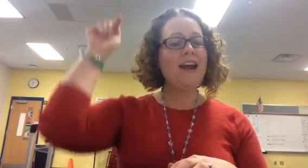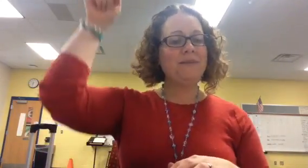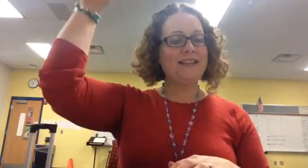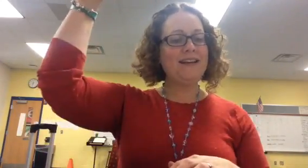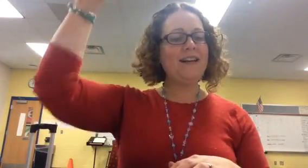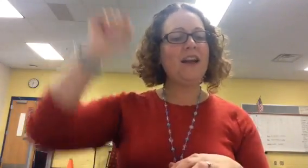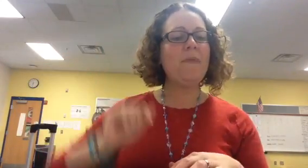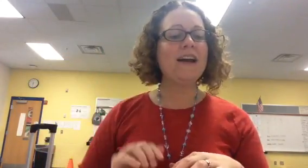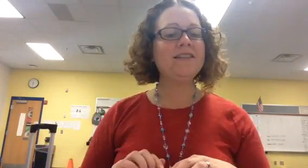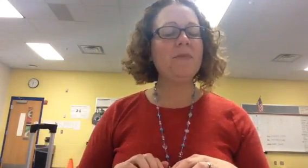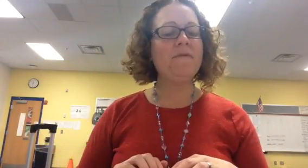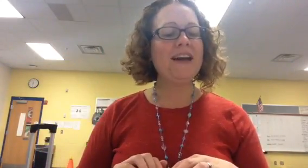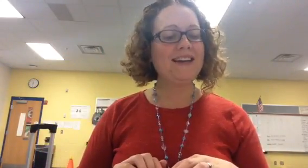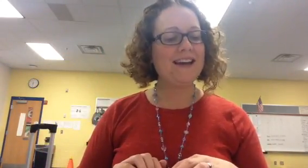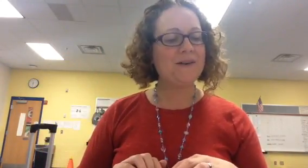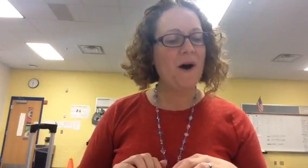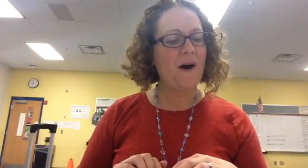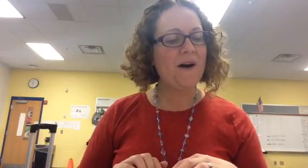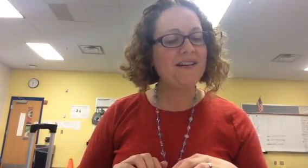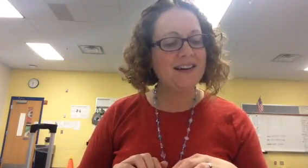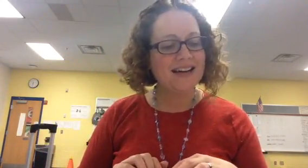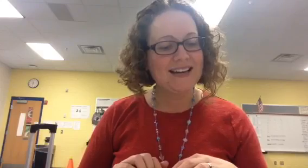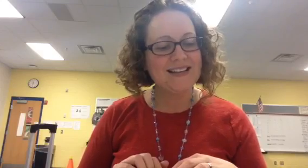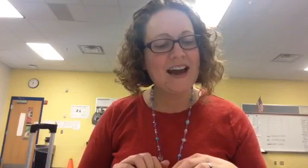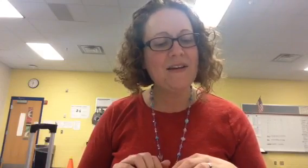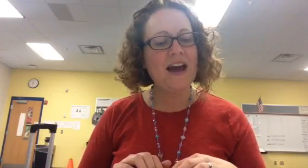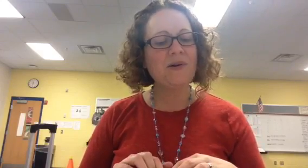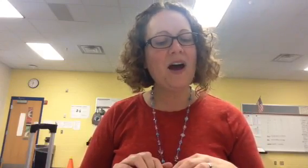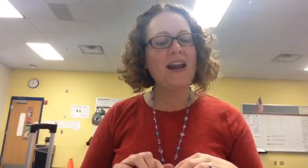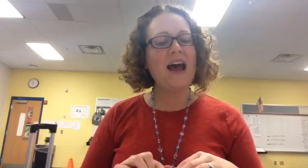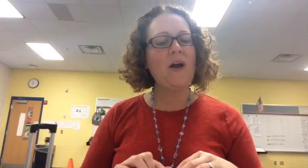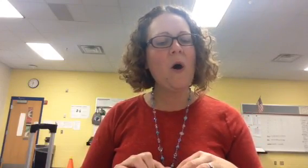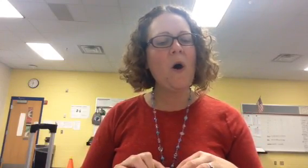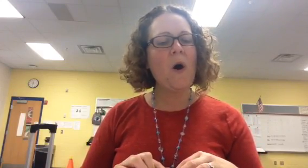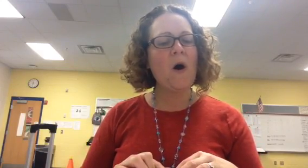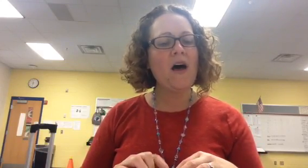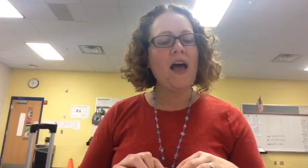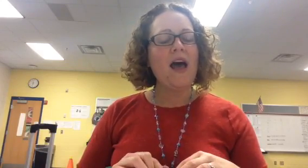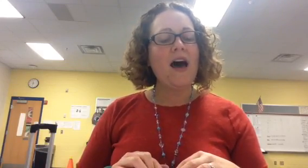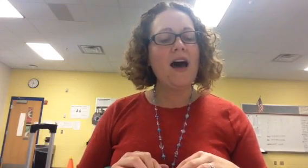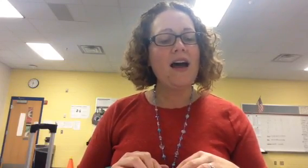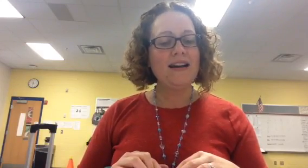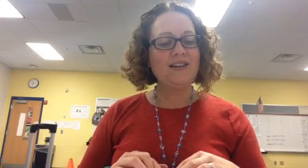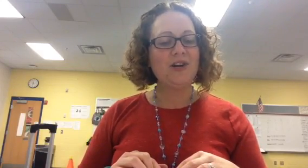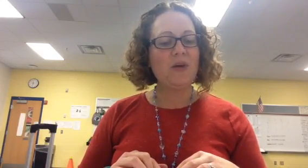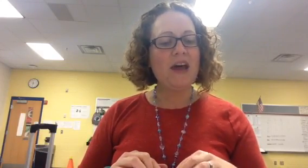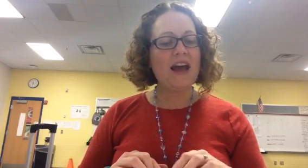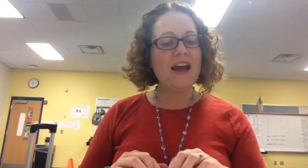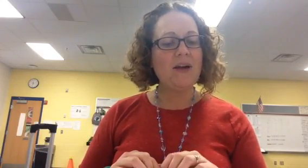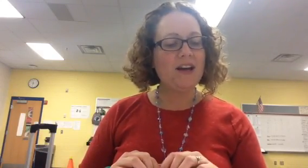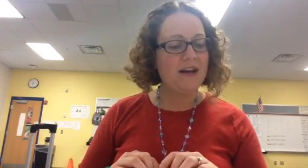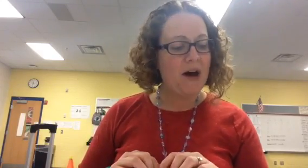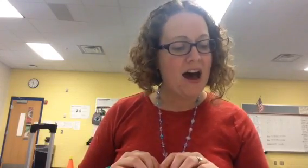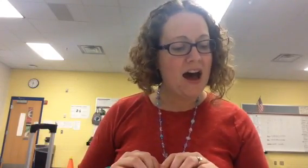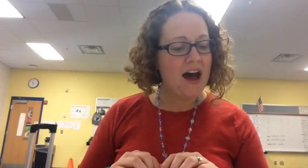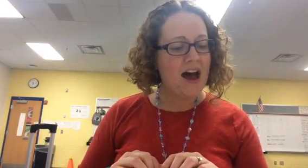Sittin' the bank till we think it cold, lookin' down that crawdad hole, honey sugar baby mine.